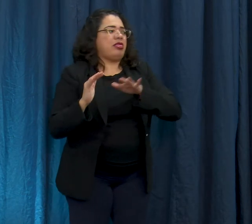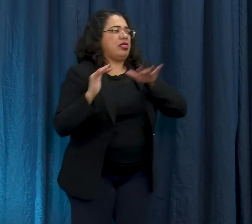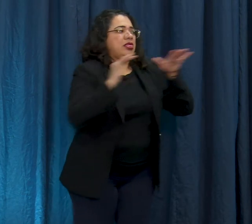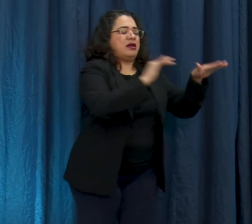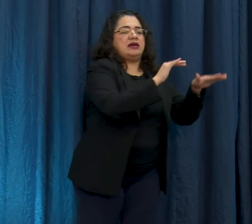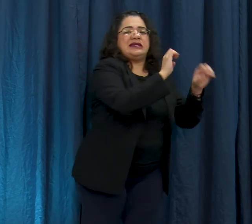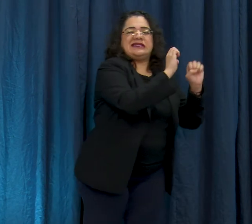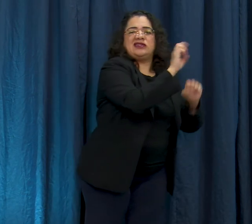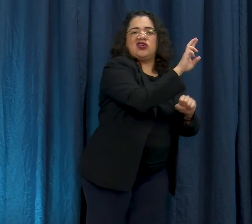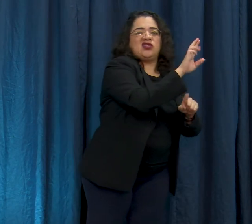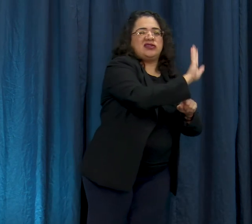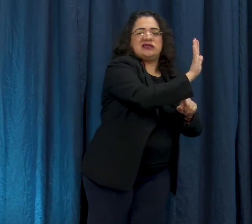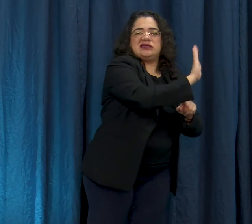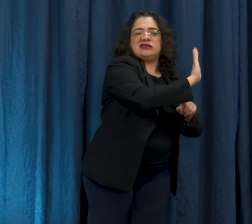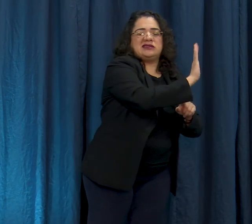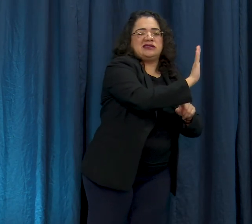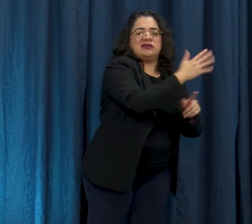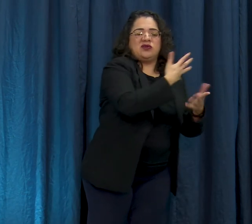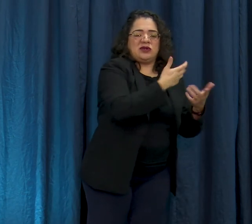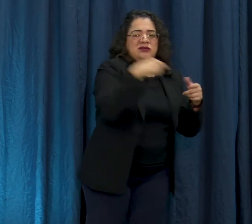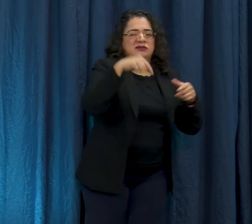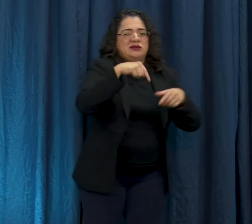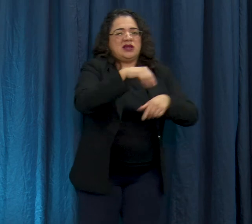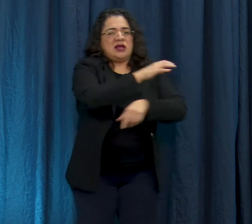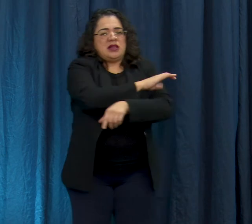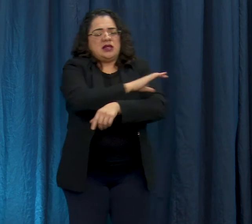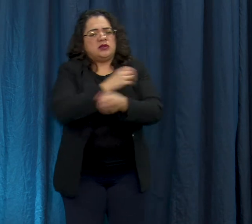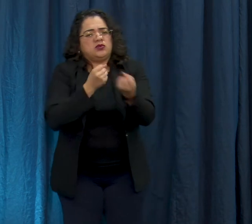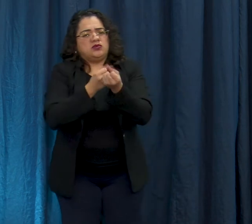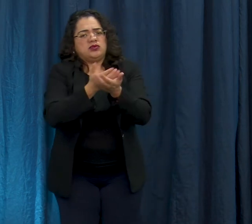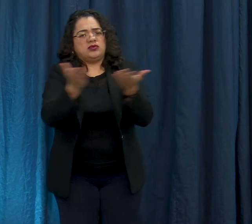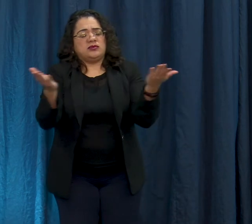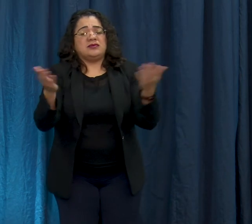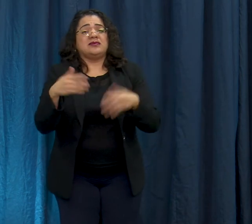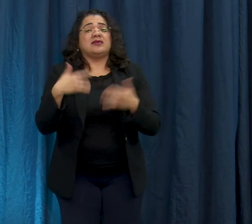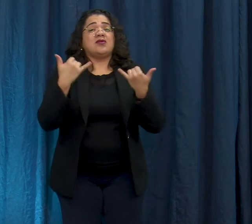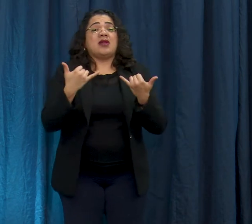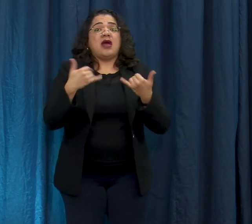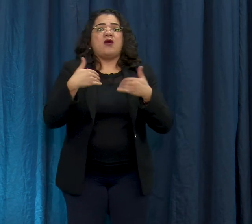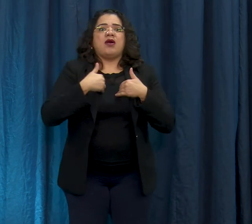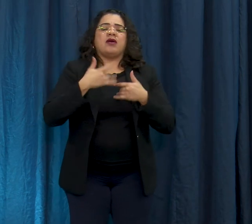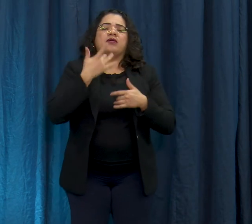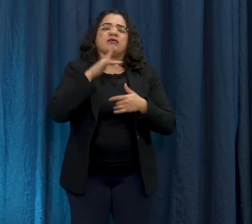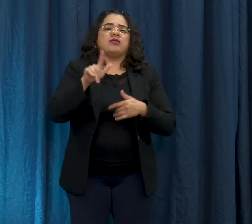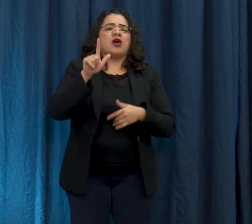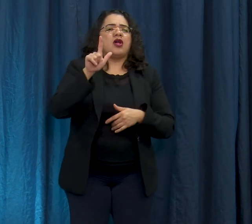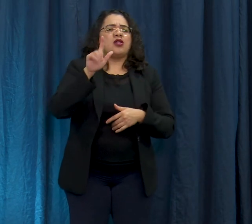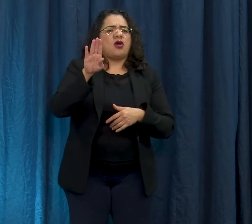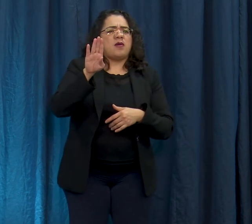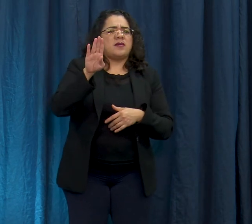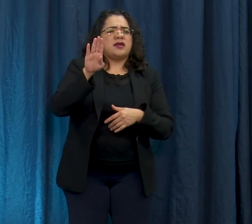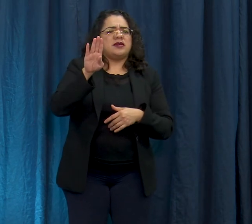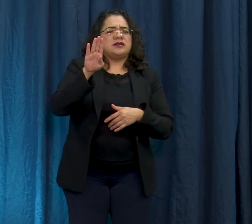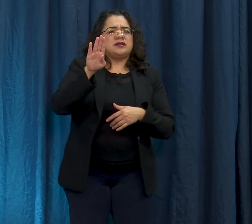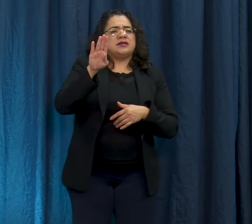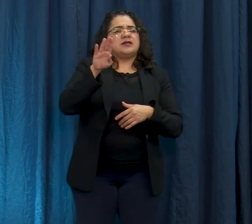integrada por el cuerpo de reservas médicas de Long Beach. Es un grupo de profesionales médicos voluntarios de la comunidad. De antemano,